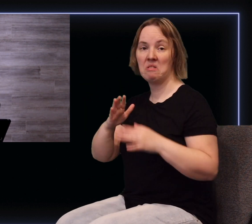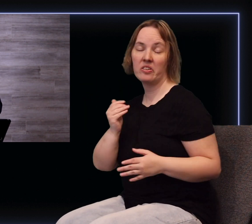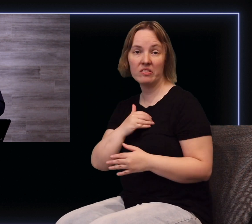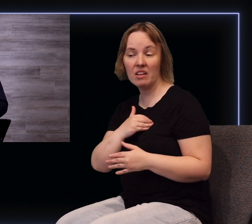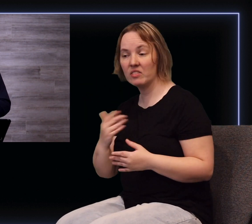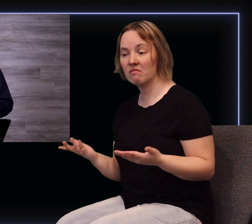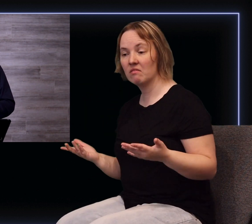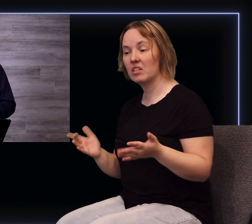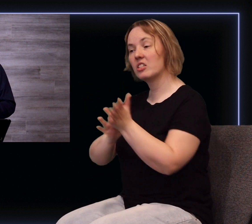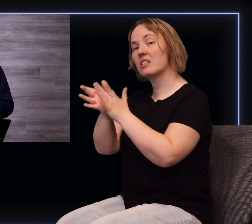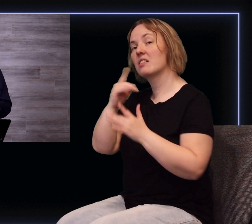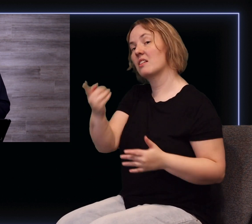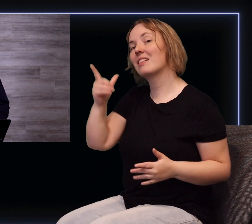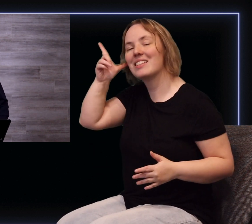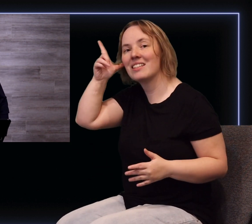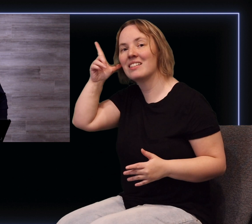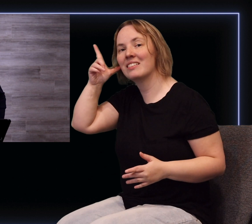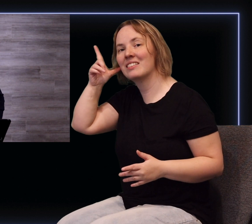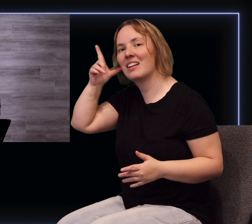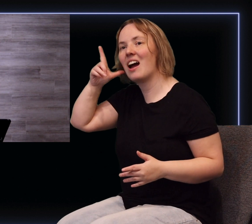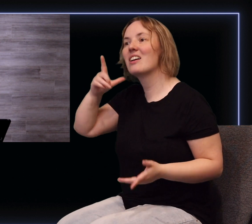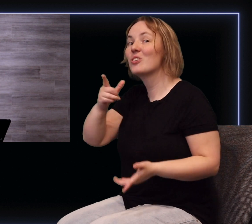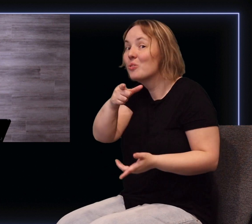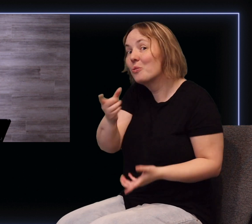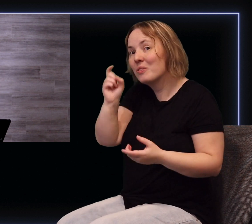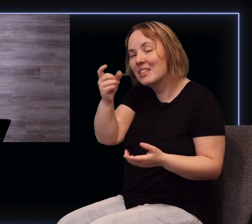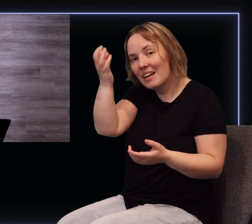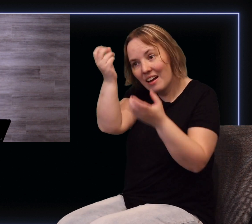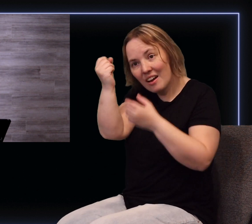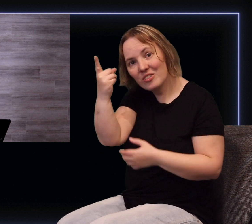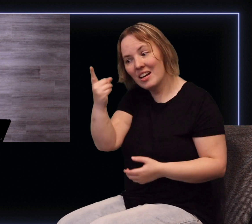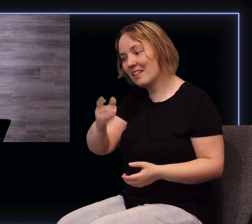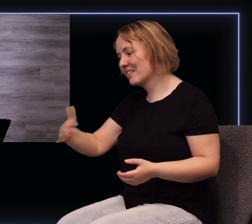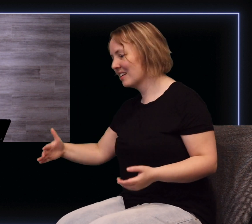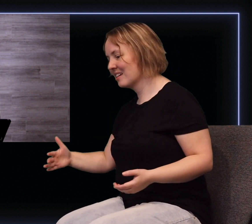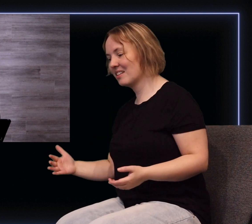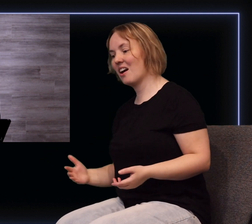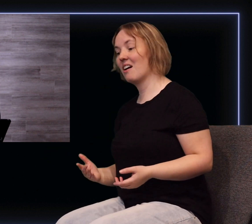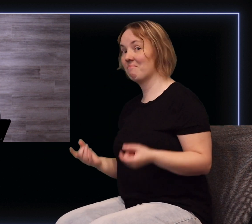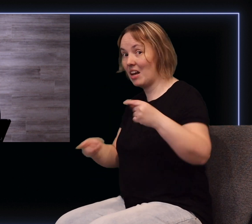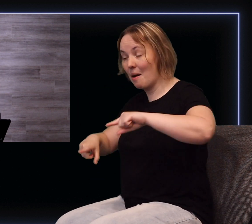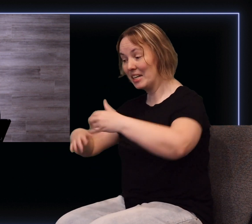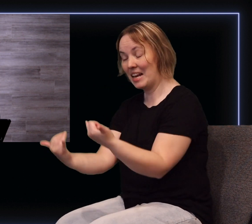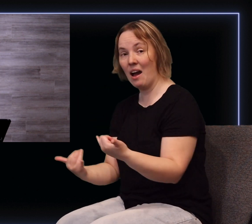ourselves. Jesus said, Listen, I want you to understand these things are beginning to unfold today.